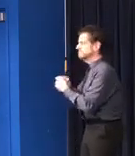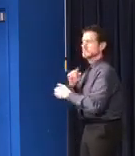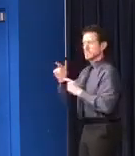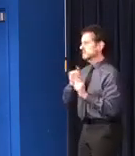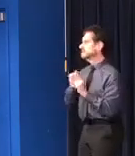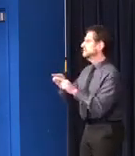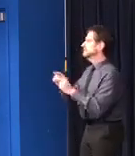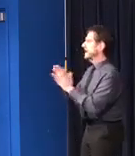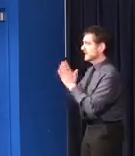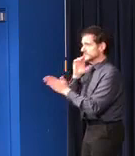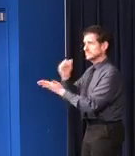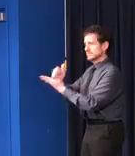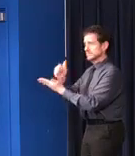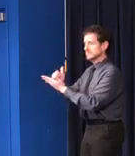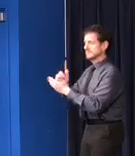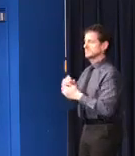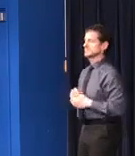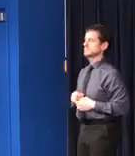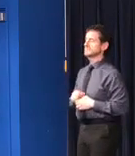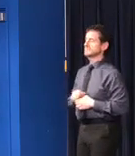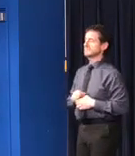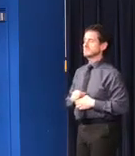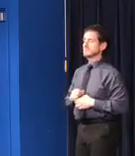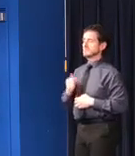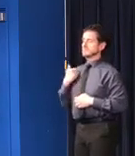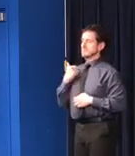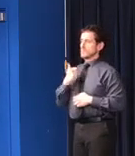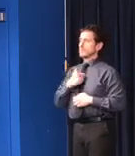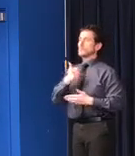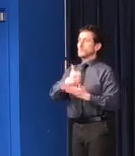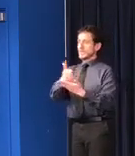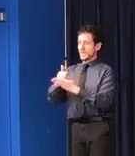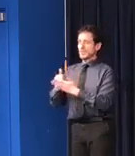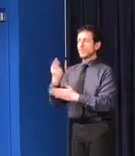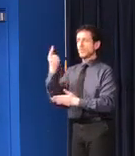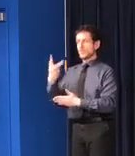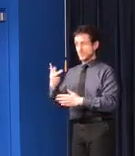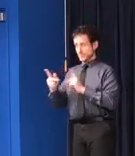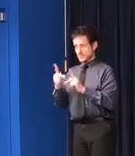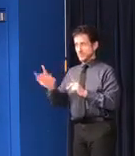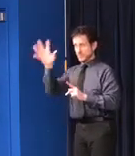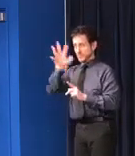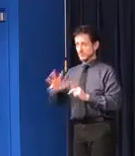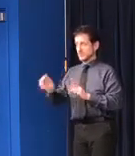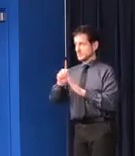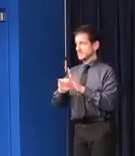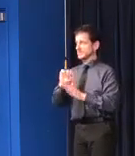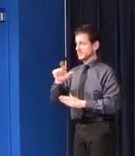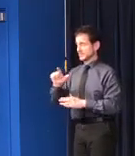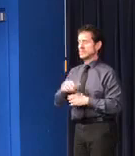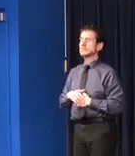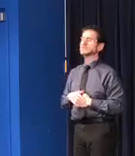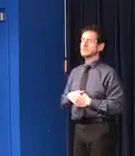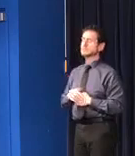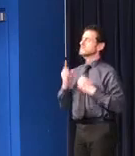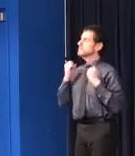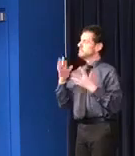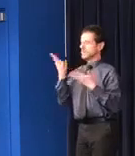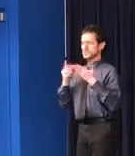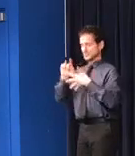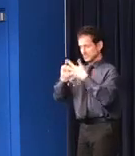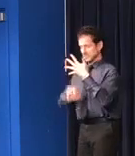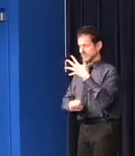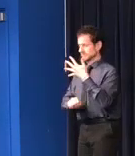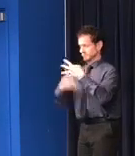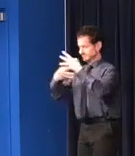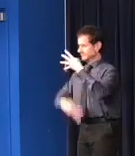refuge. We have reached one in three people in the state of Illinois across the state with dozens of services, and there